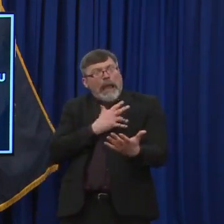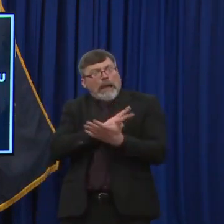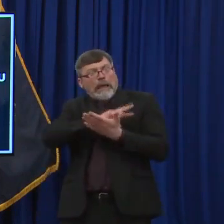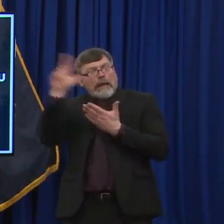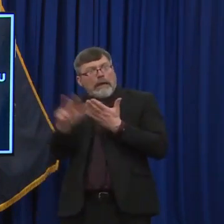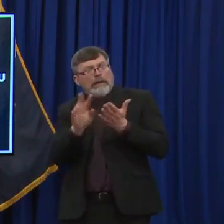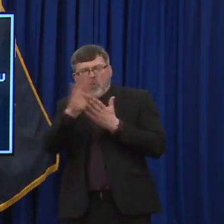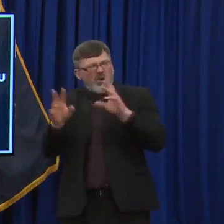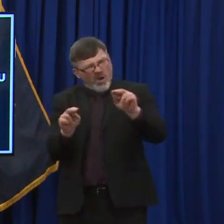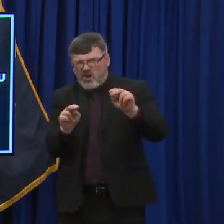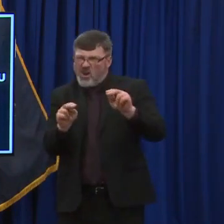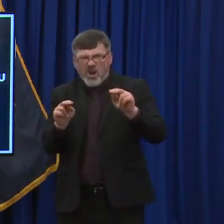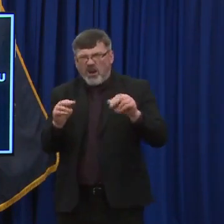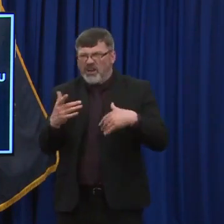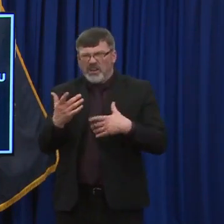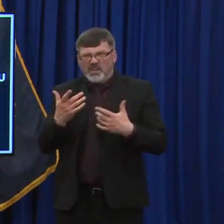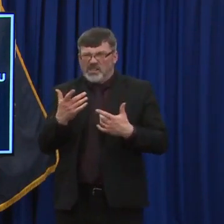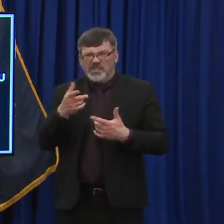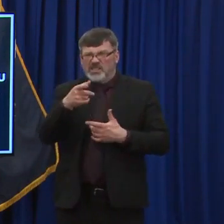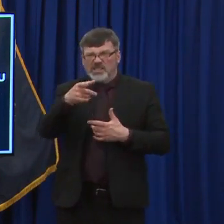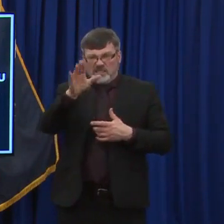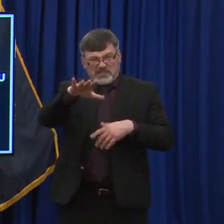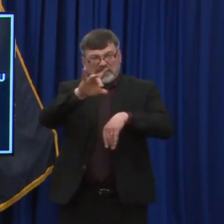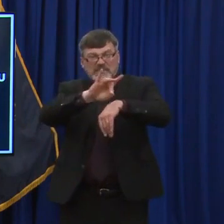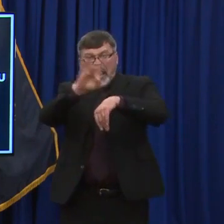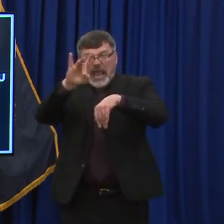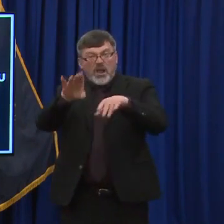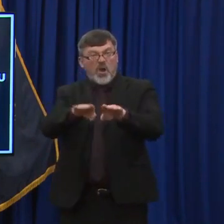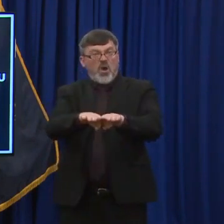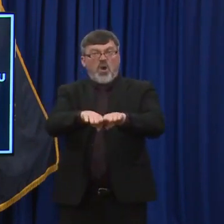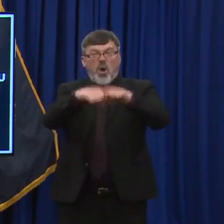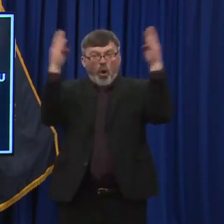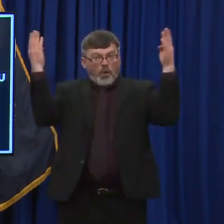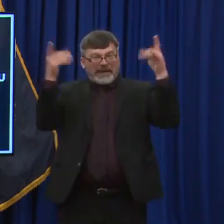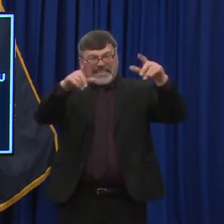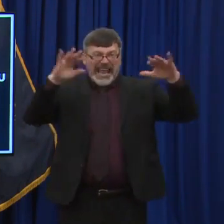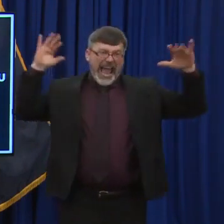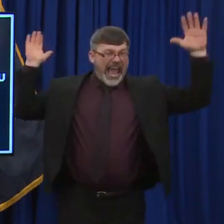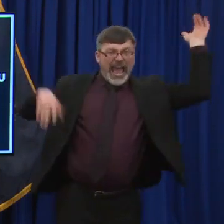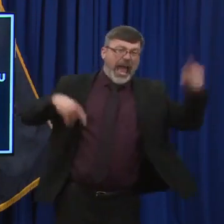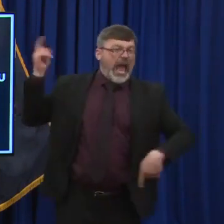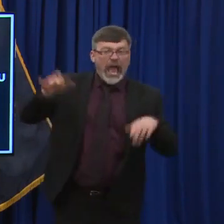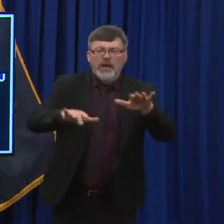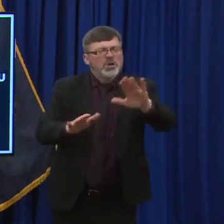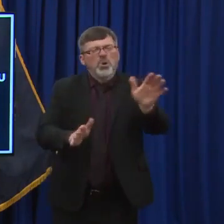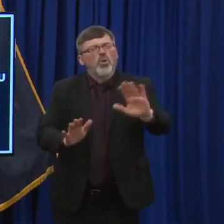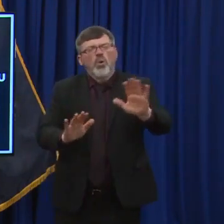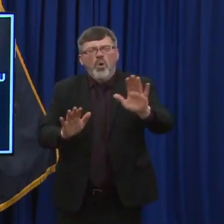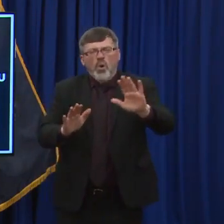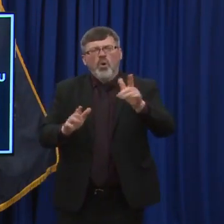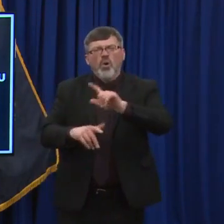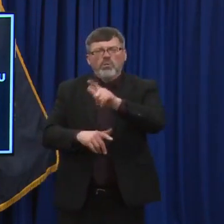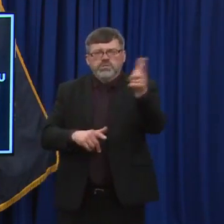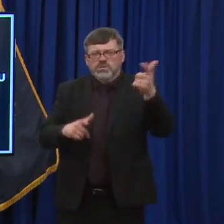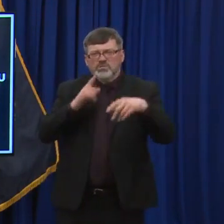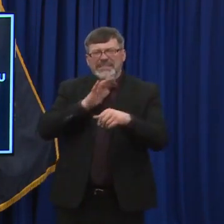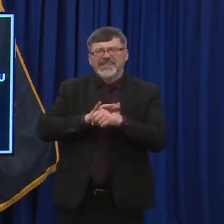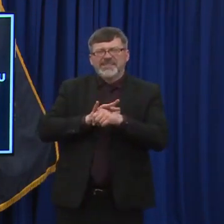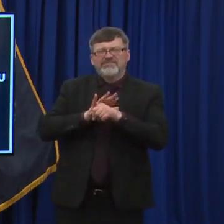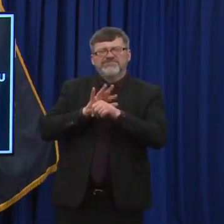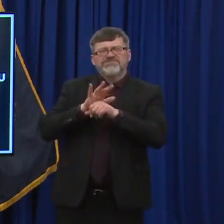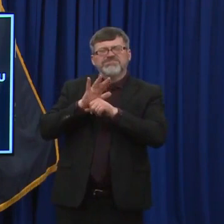No one, everyone doesn't need to rush into the system at 8 a.m. on the 22nd by any means. Um, there's a lot of spots available, and there'll be a lot of opportunity to move